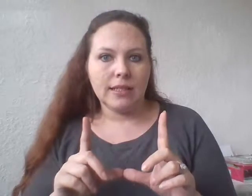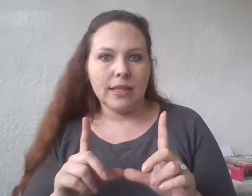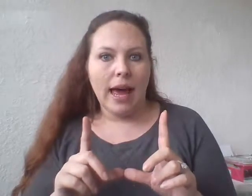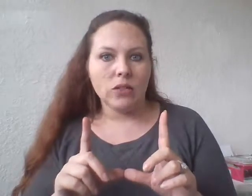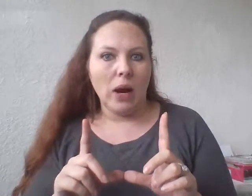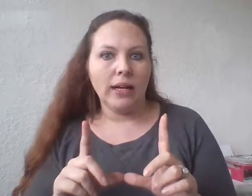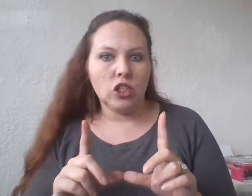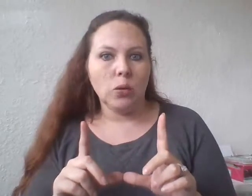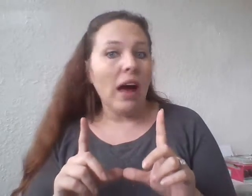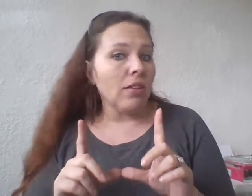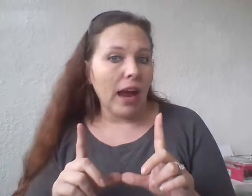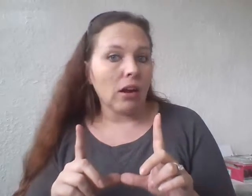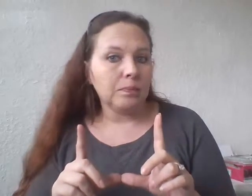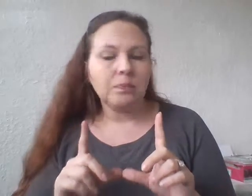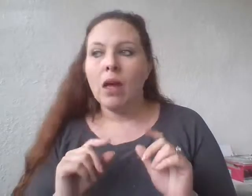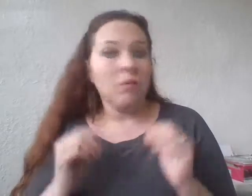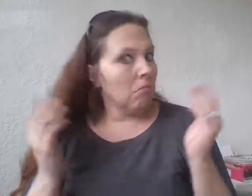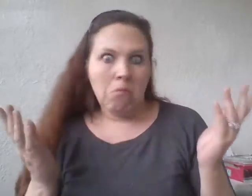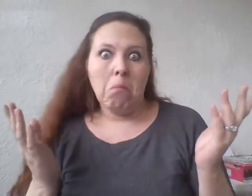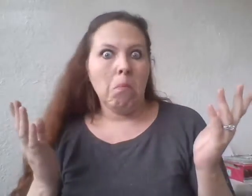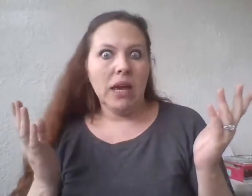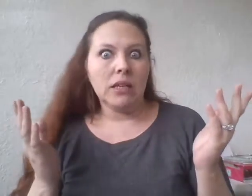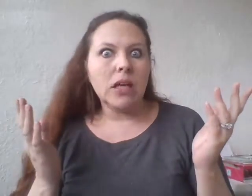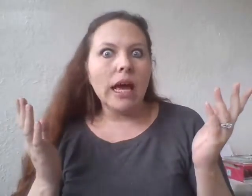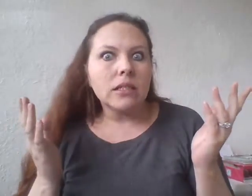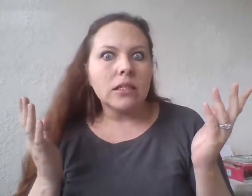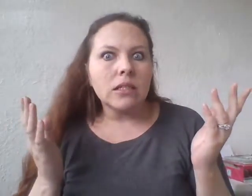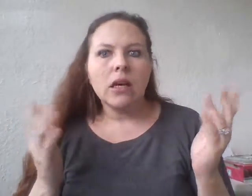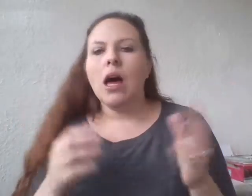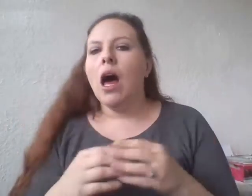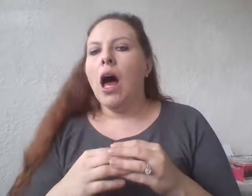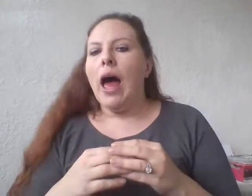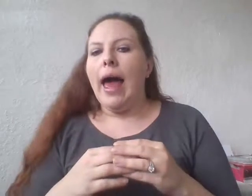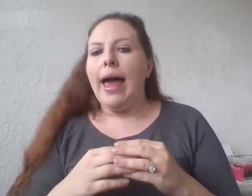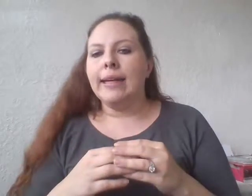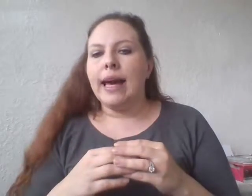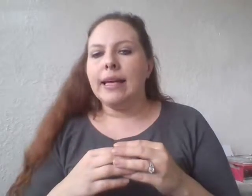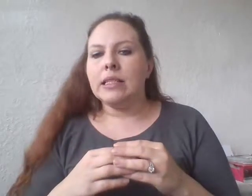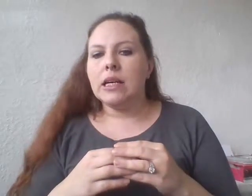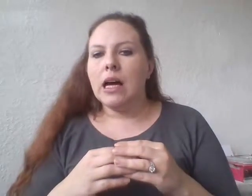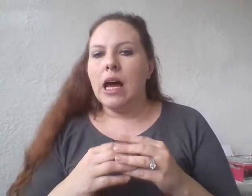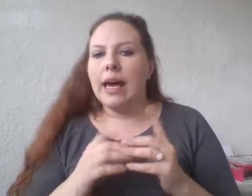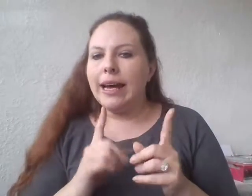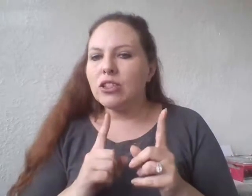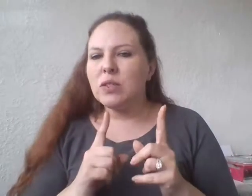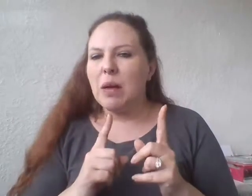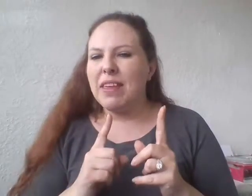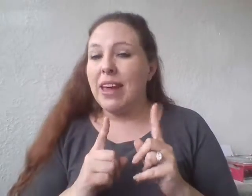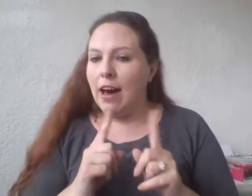has a right to health care. Makes sense. And yet, here's something that not